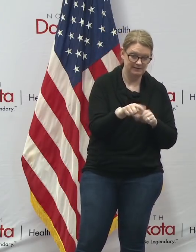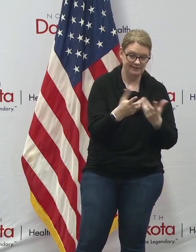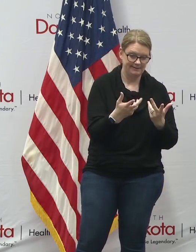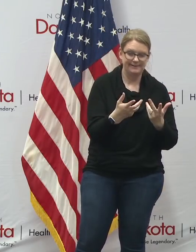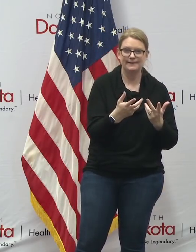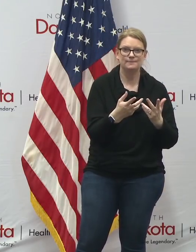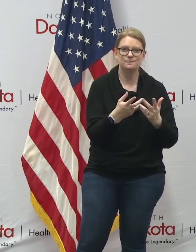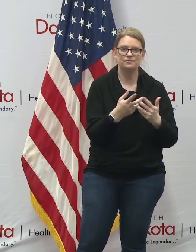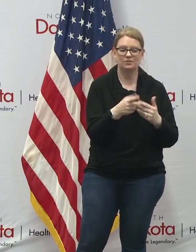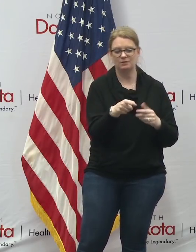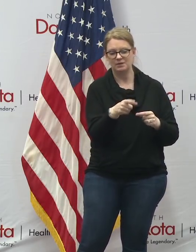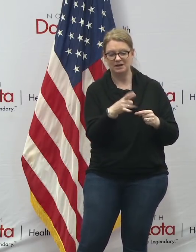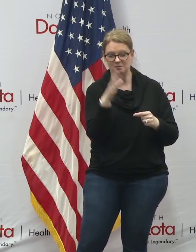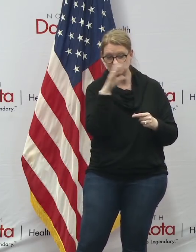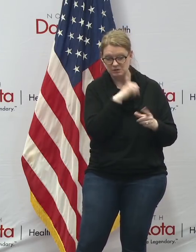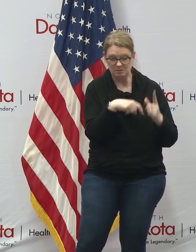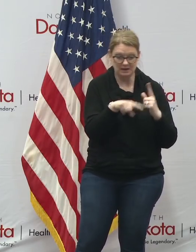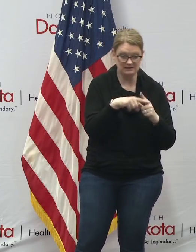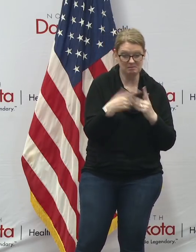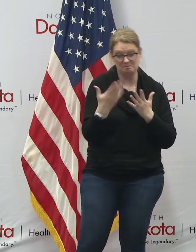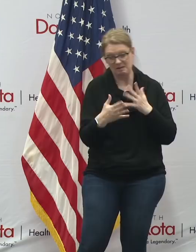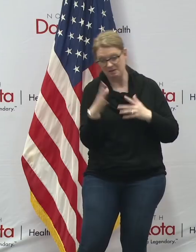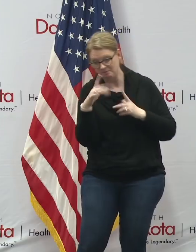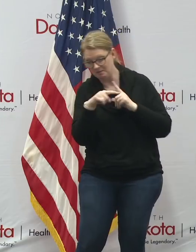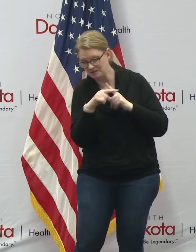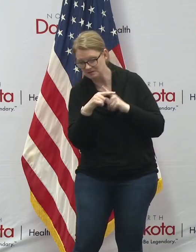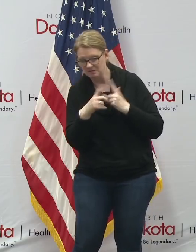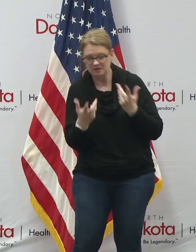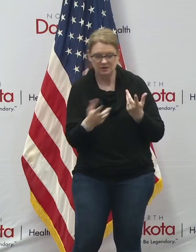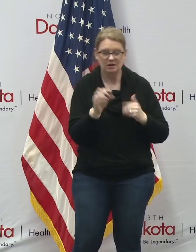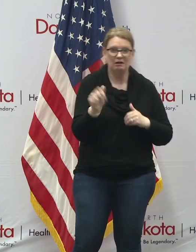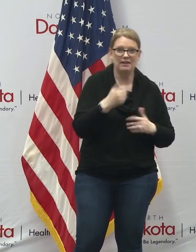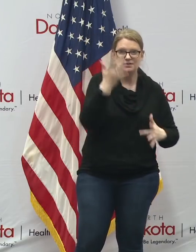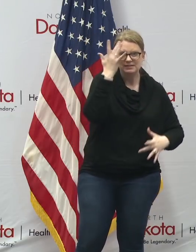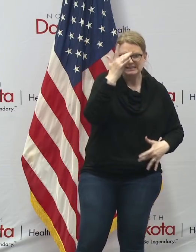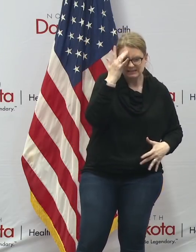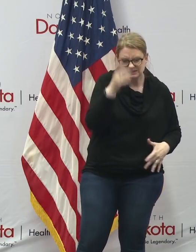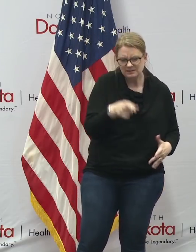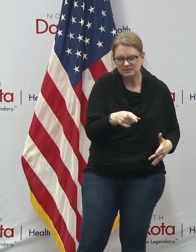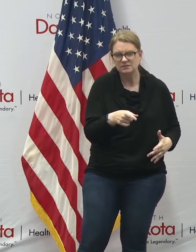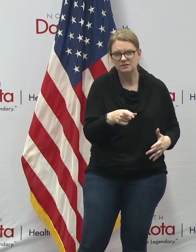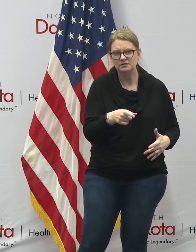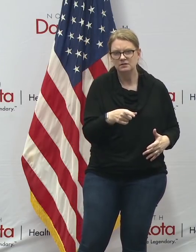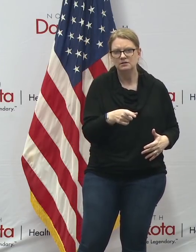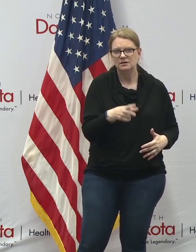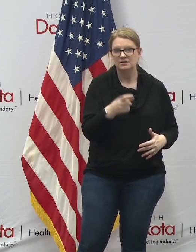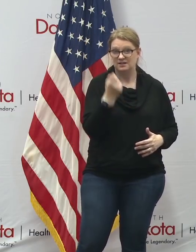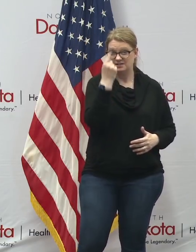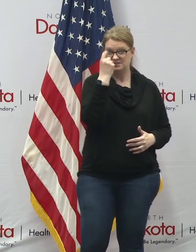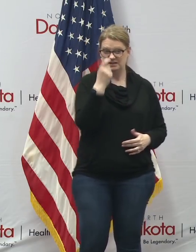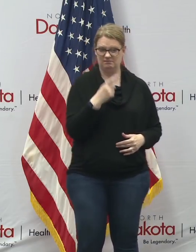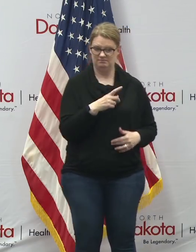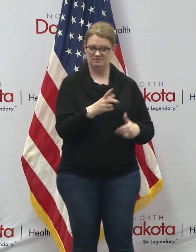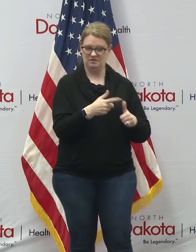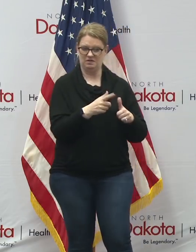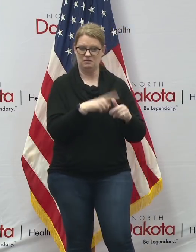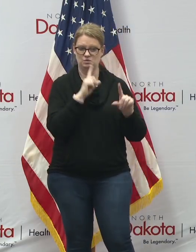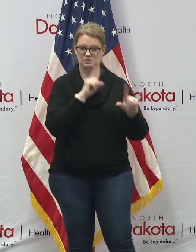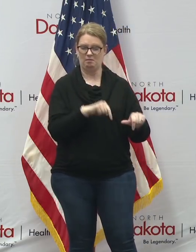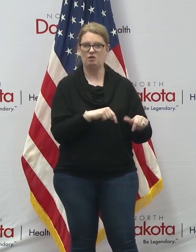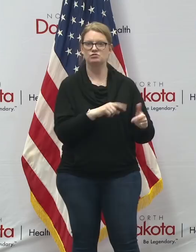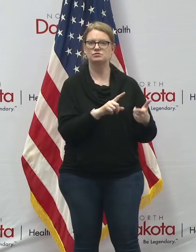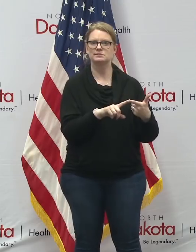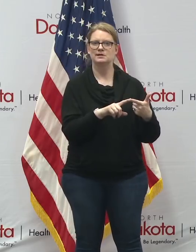example that are presumed positive may be positive or have other disease diseases that's where we've got to make sure that you know for the first responders